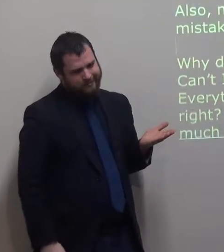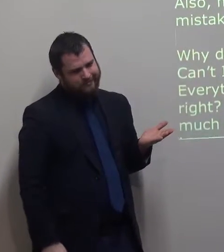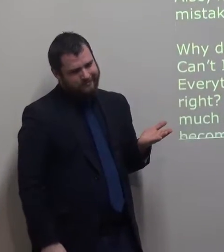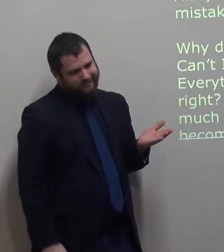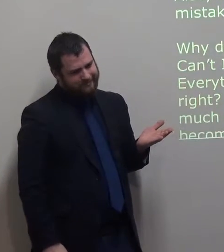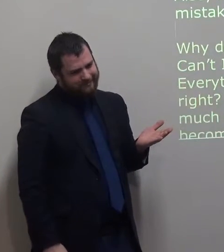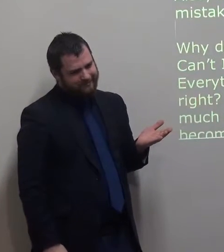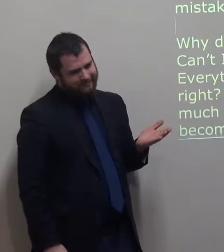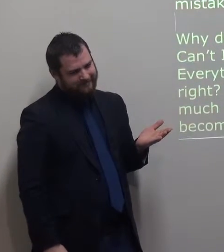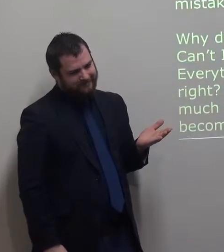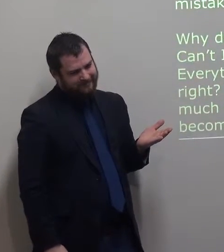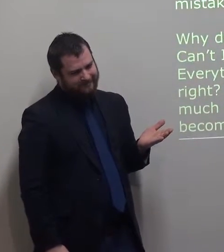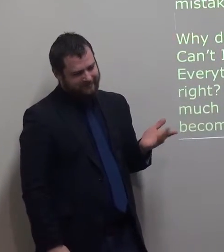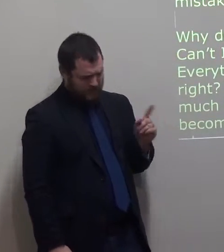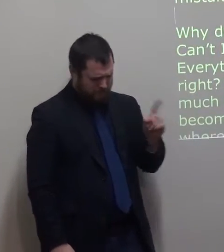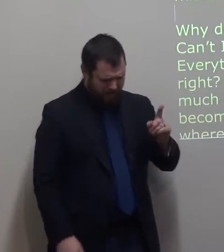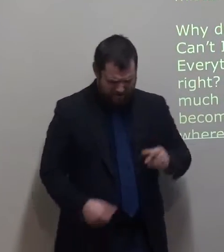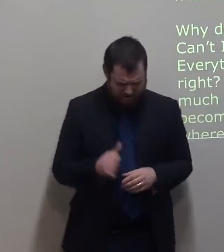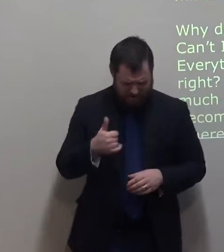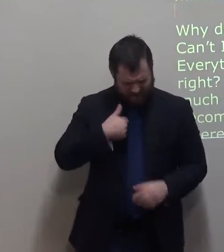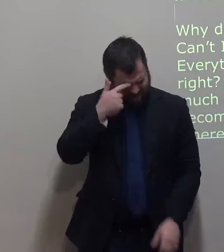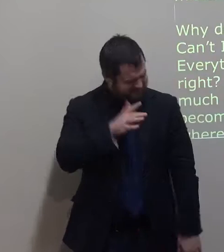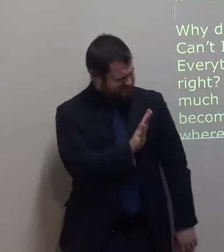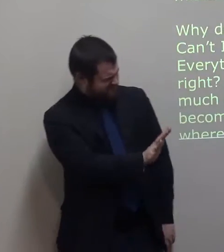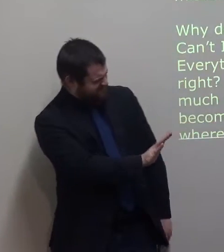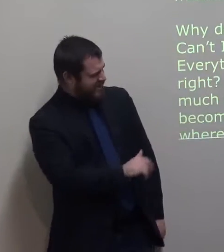why do I need doctrine books? Can't I just read the Bible?